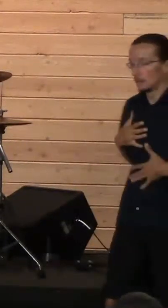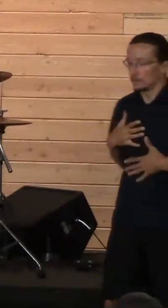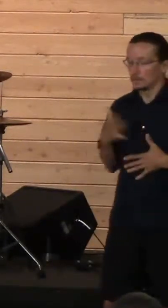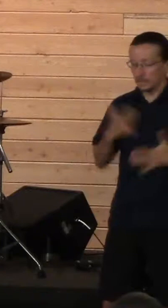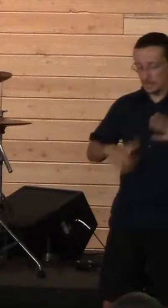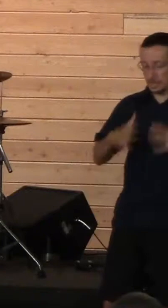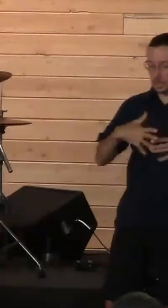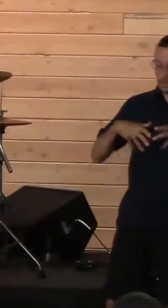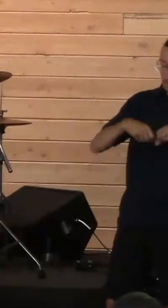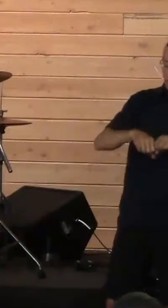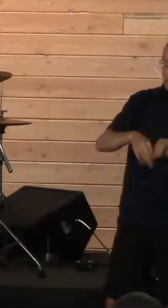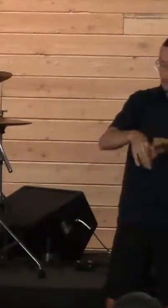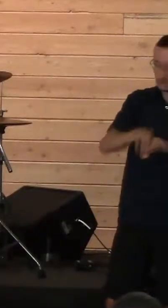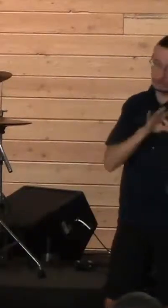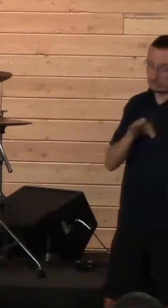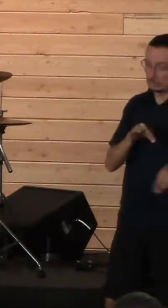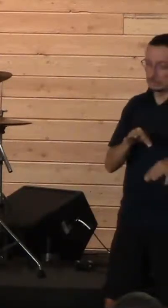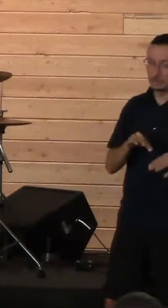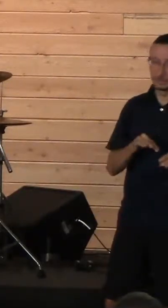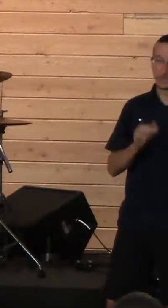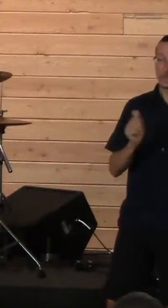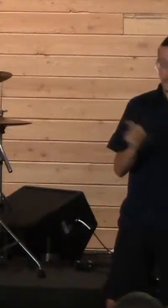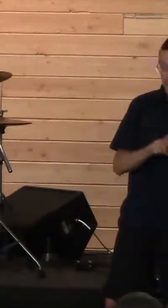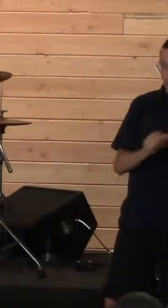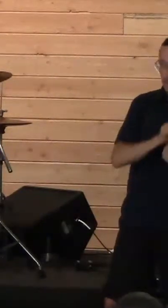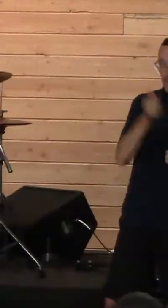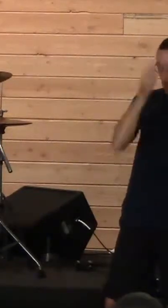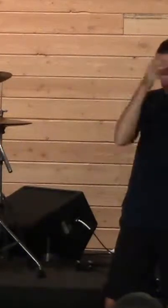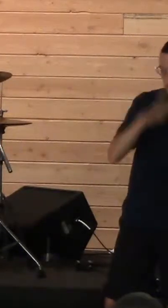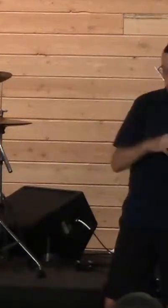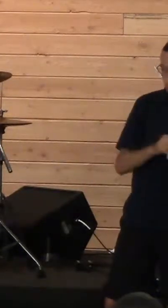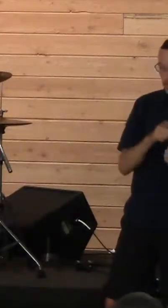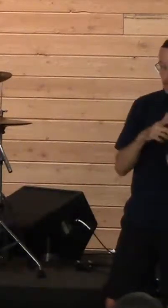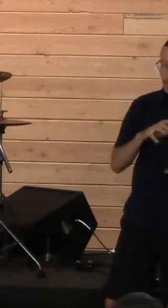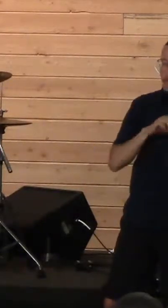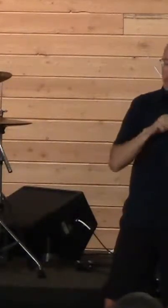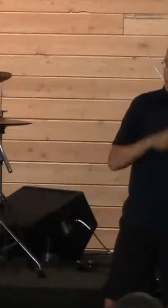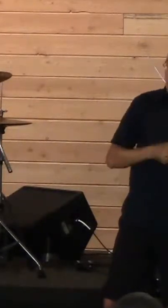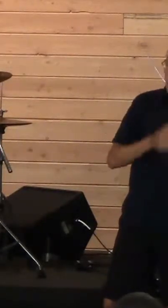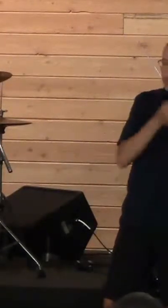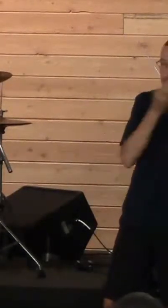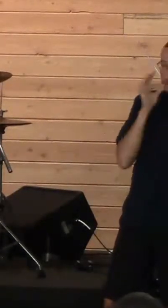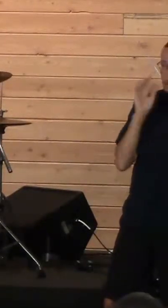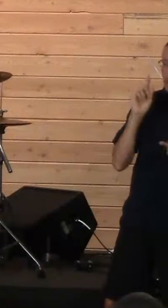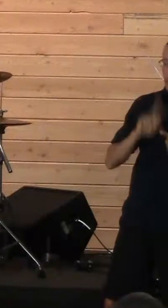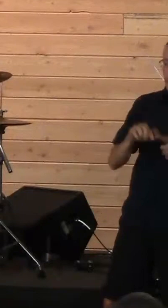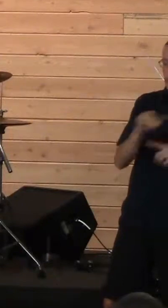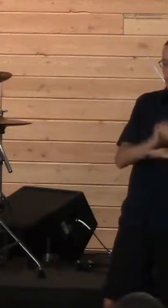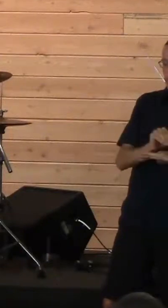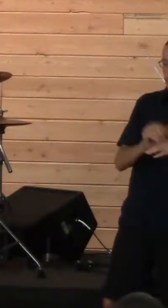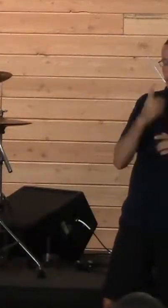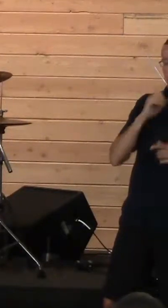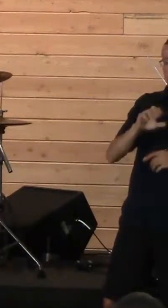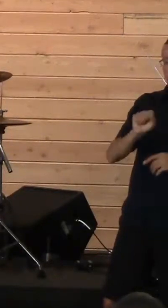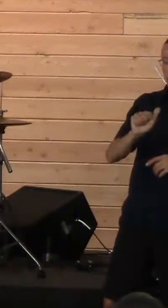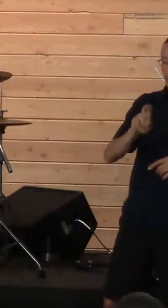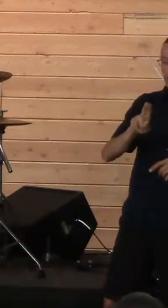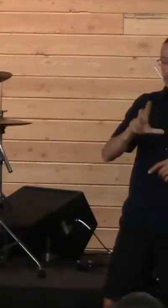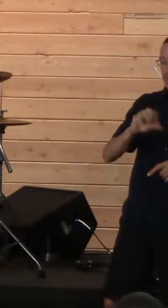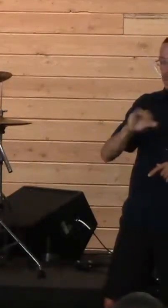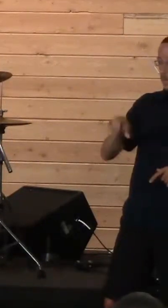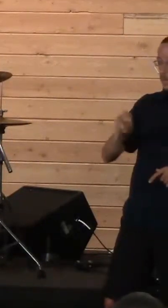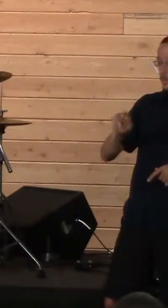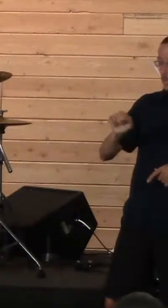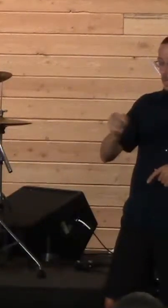the men who were with him. And they mourned and wept and fasted until evening for Saul and Jonathan, his son for the